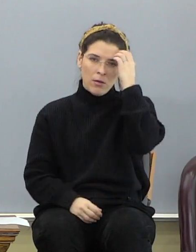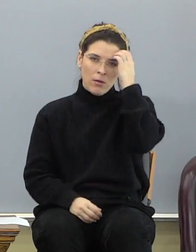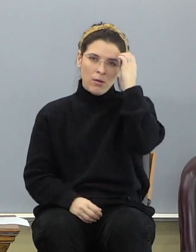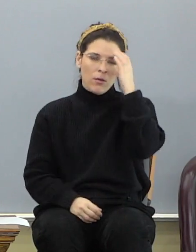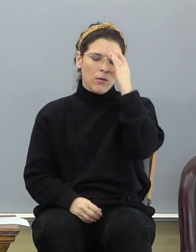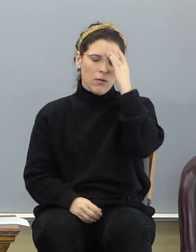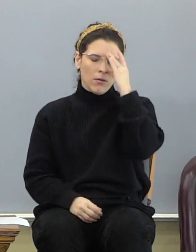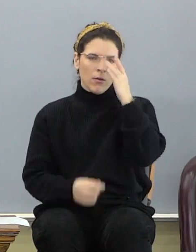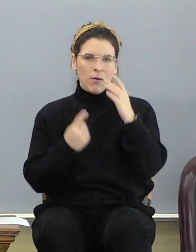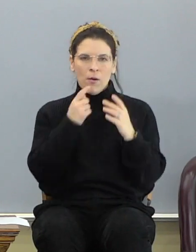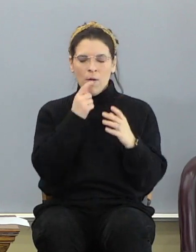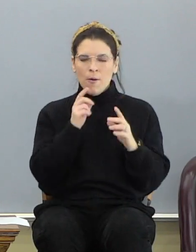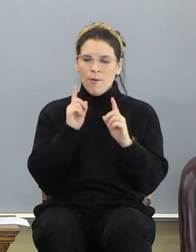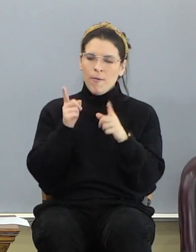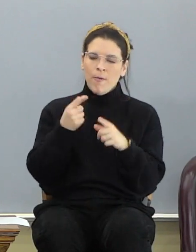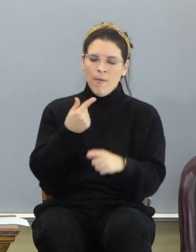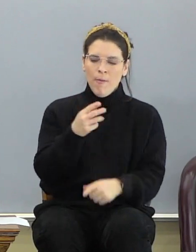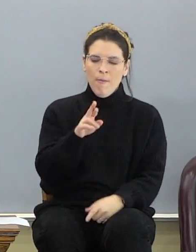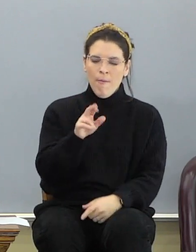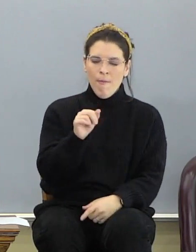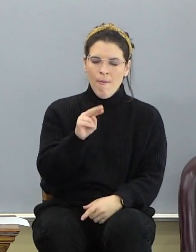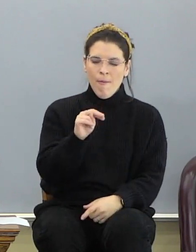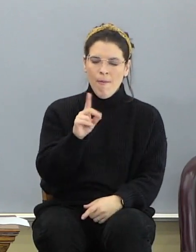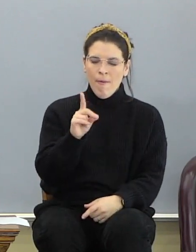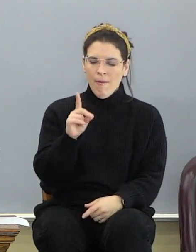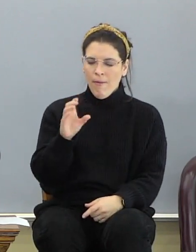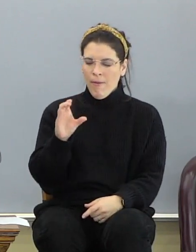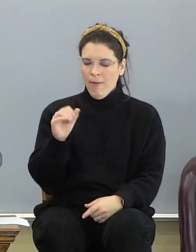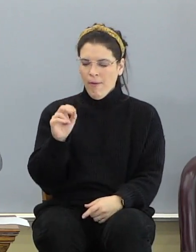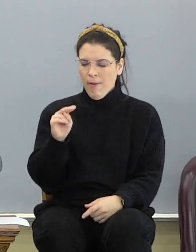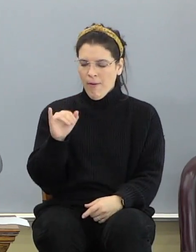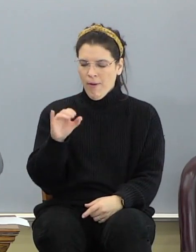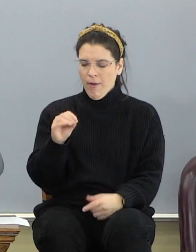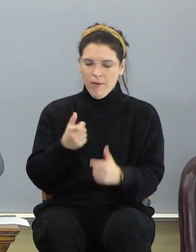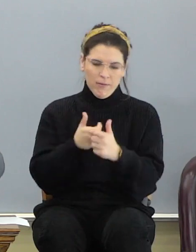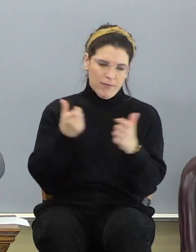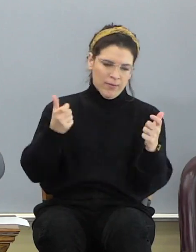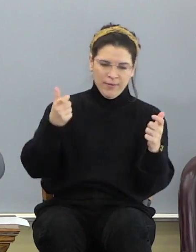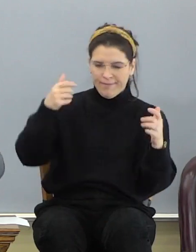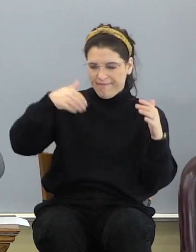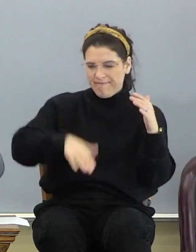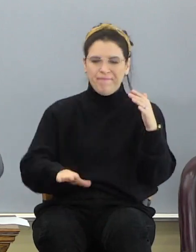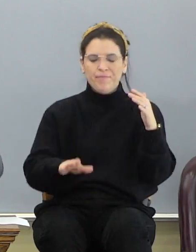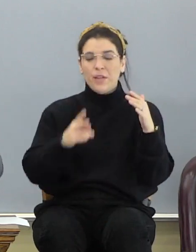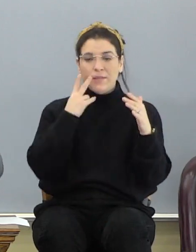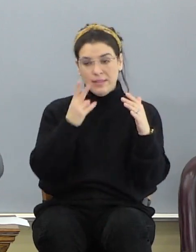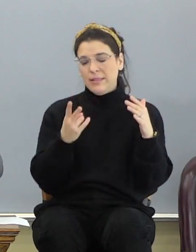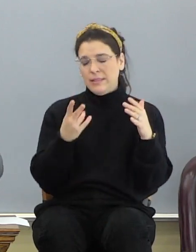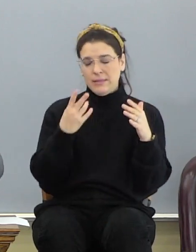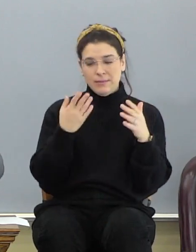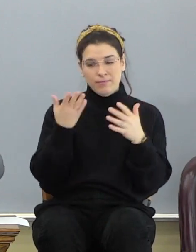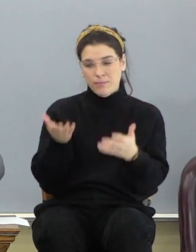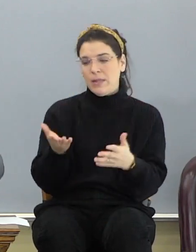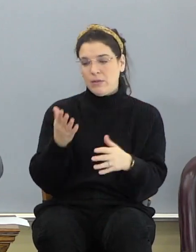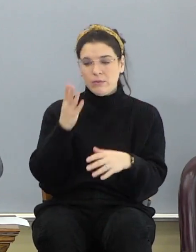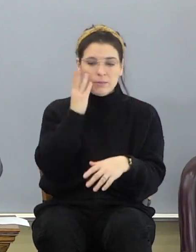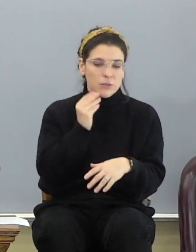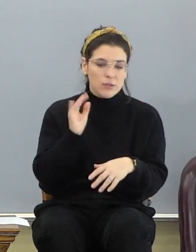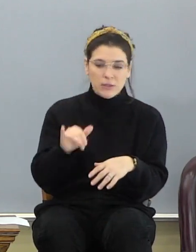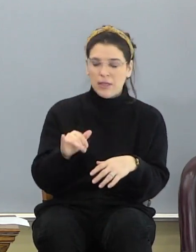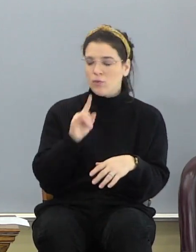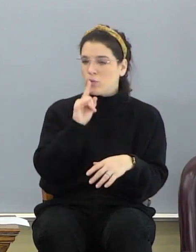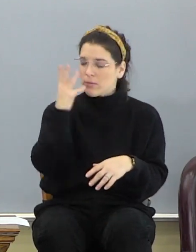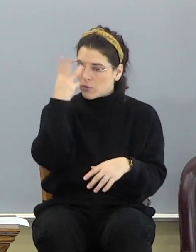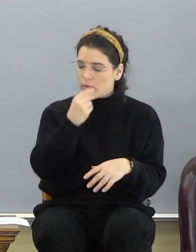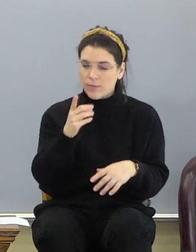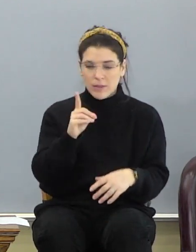somebody says, we're going to go see the Grand Canyon. It's a big ditch. Been there, I've seen it. It's beautiful. But you know what it is? It's a ditch.